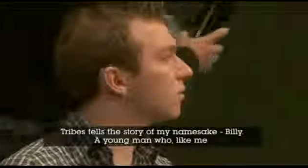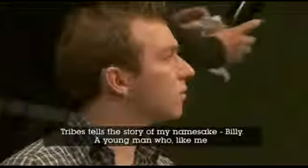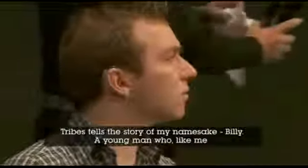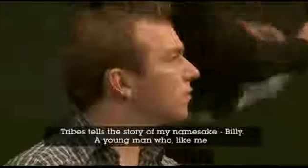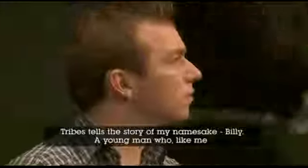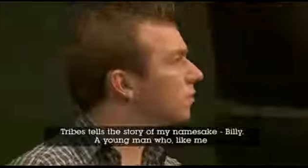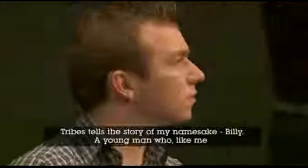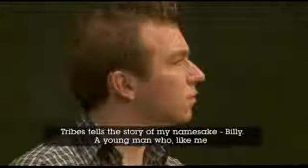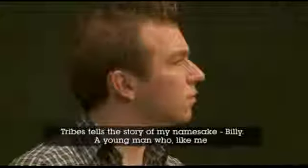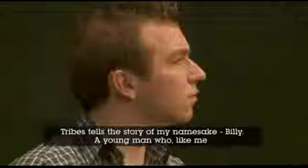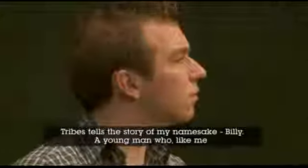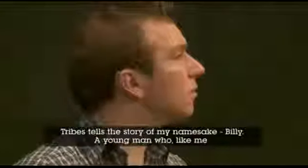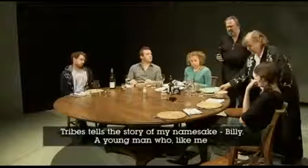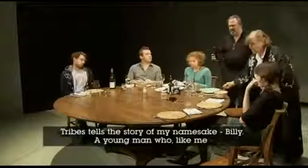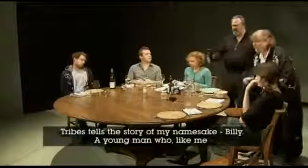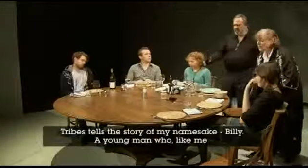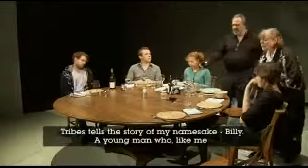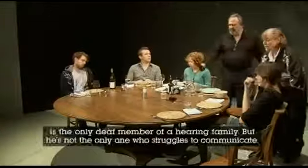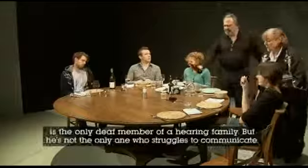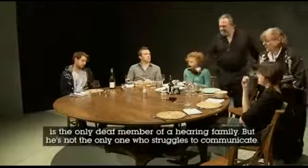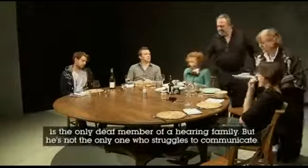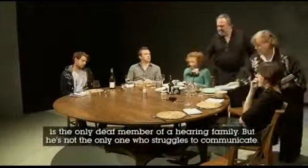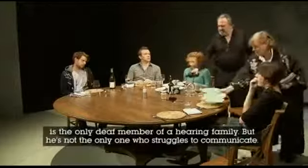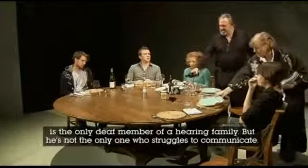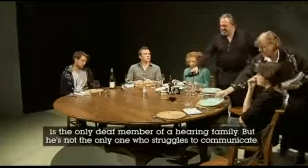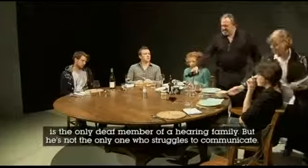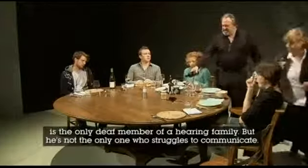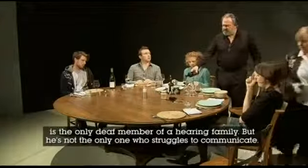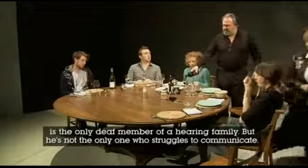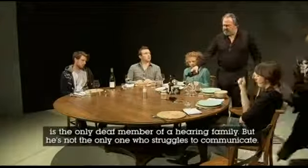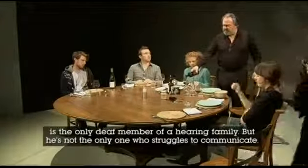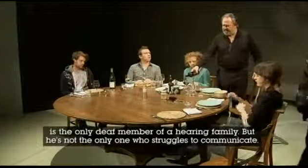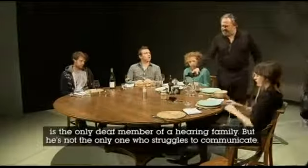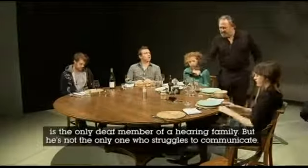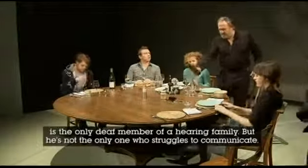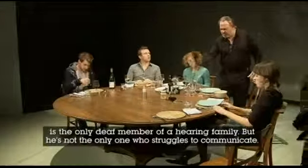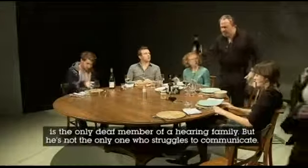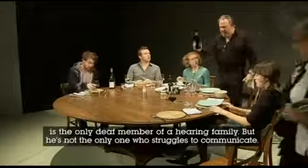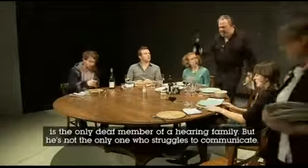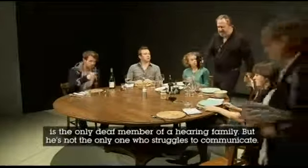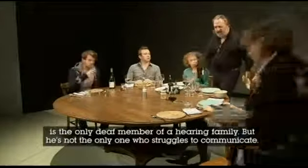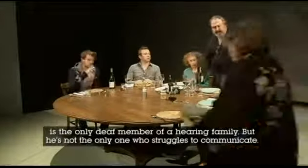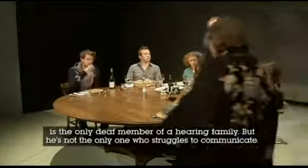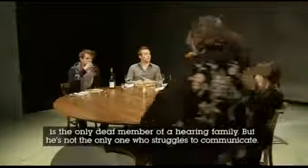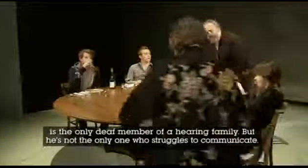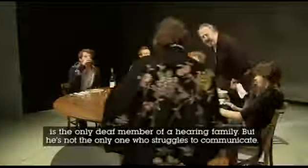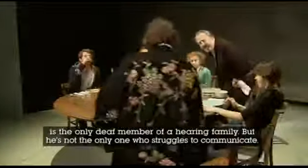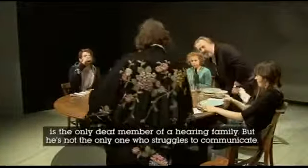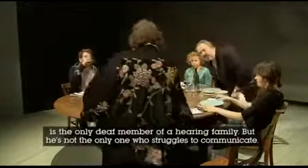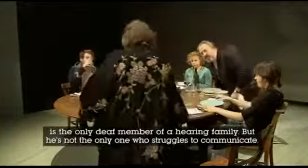a young man who, like me, is the only deaf member of a hearing family. But he's not the only one who